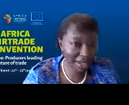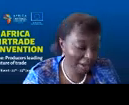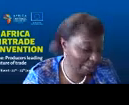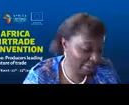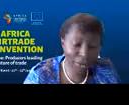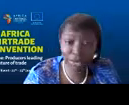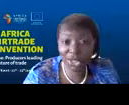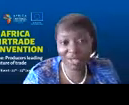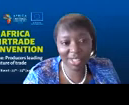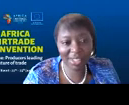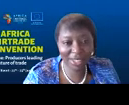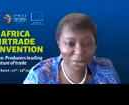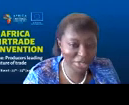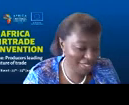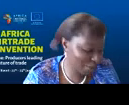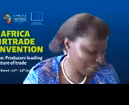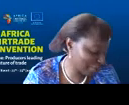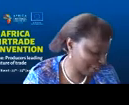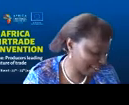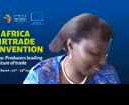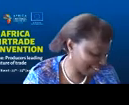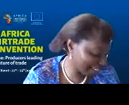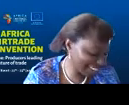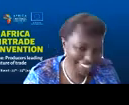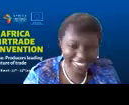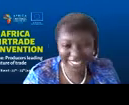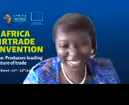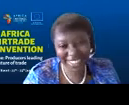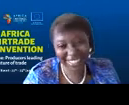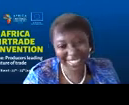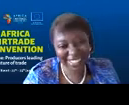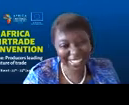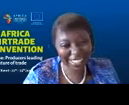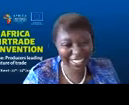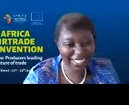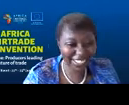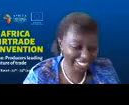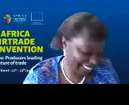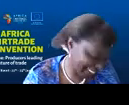in Arabic or whichever language you prefer. Hello everyone.